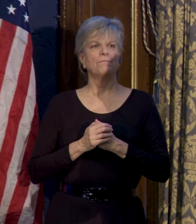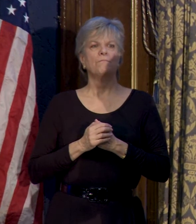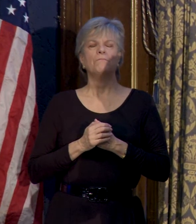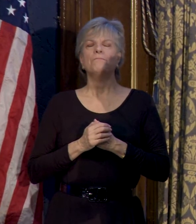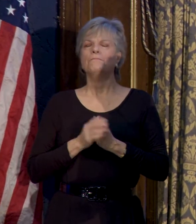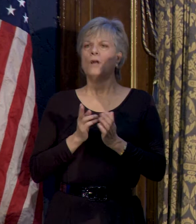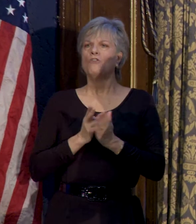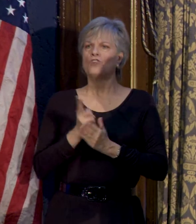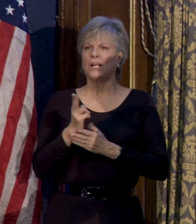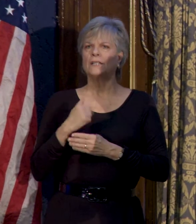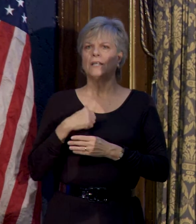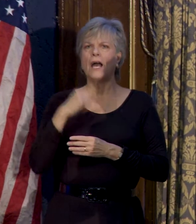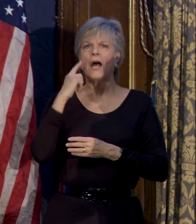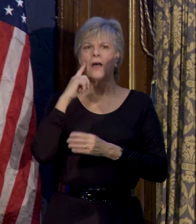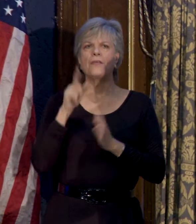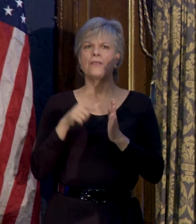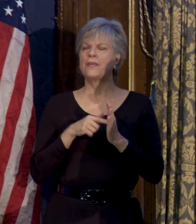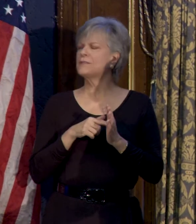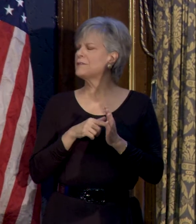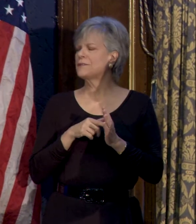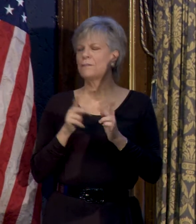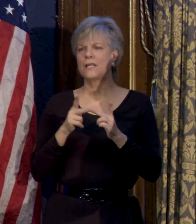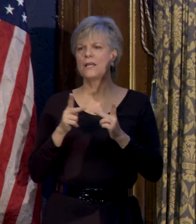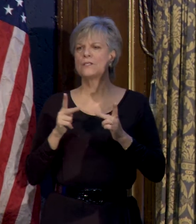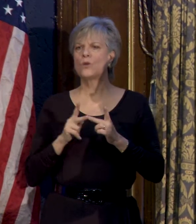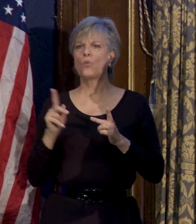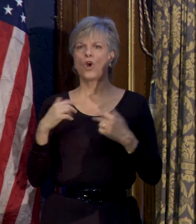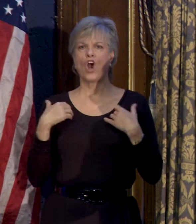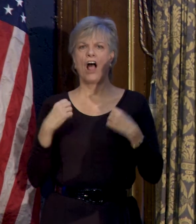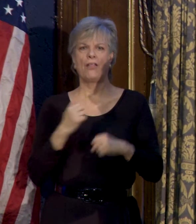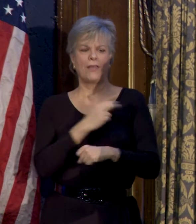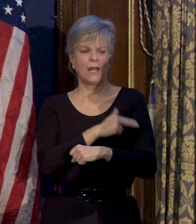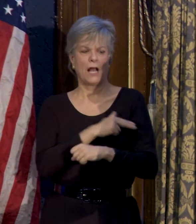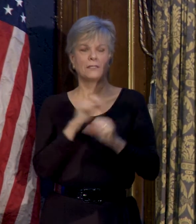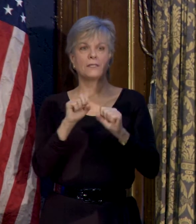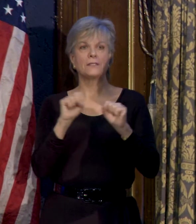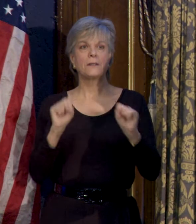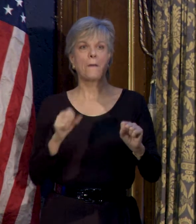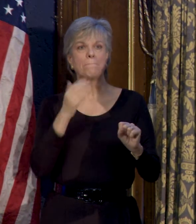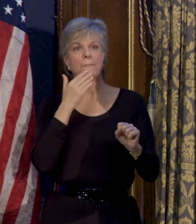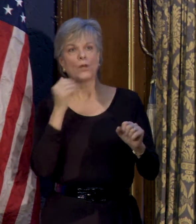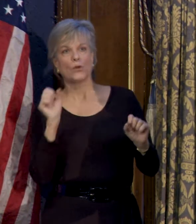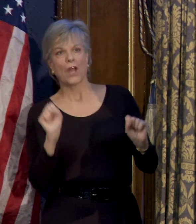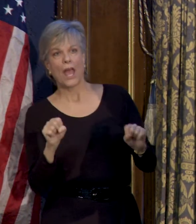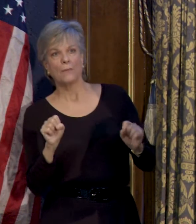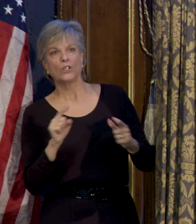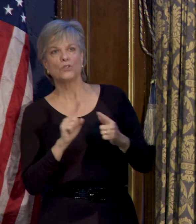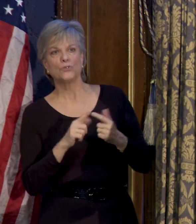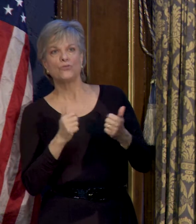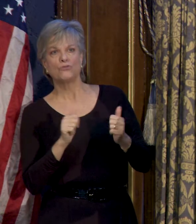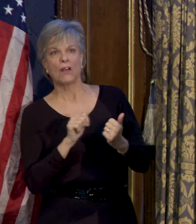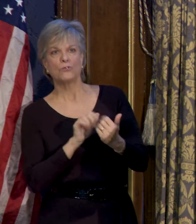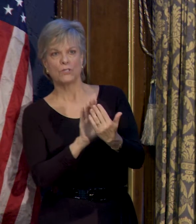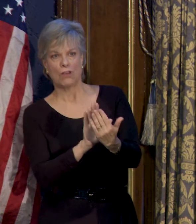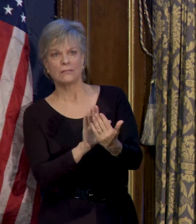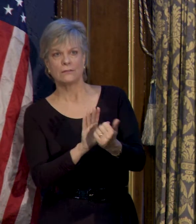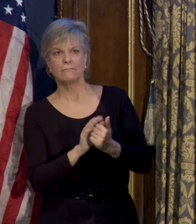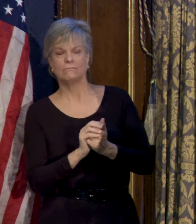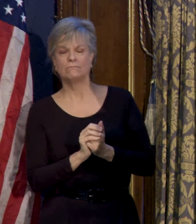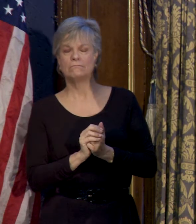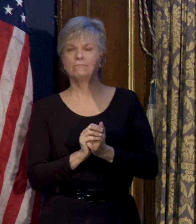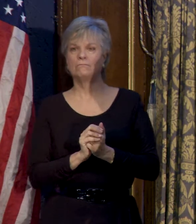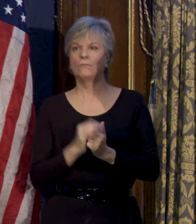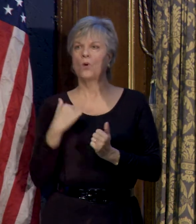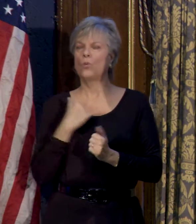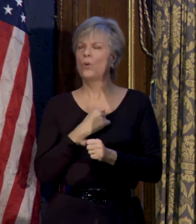Frankly, I think this is an arena in which our health and hospital system is better able to try to address. But